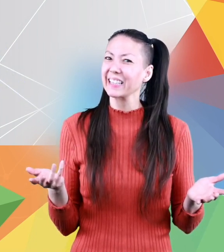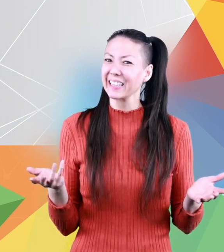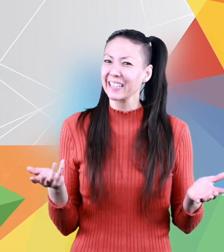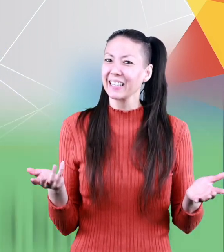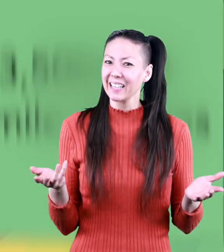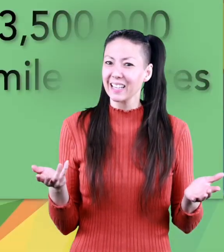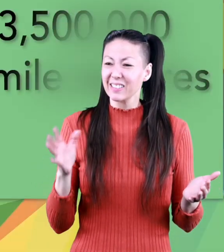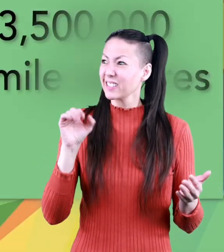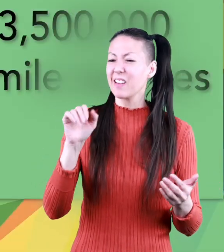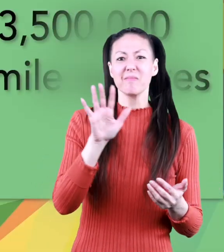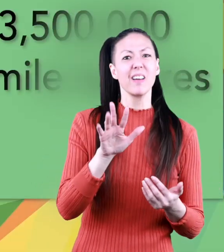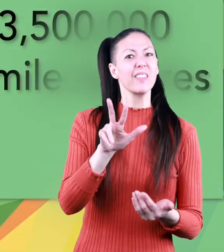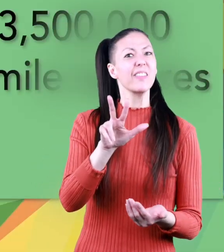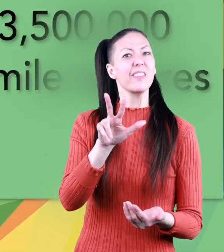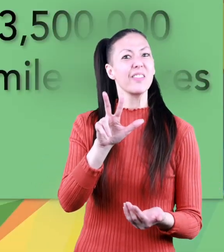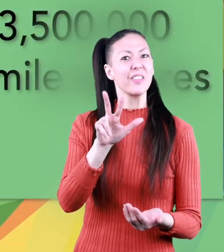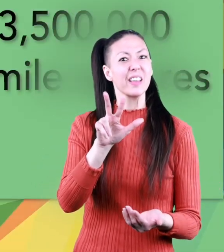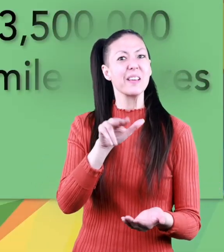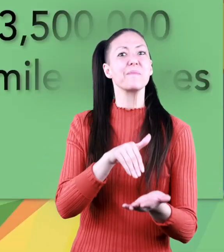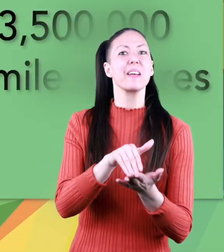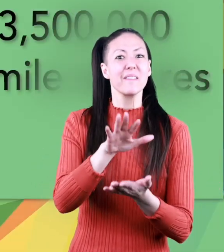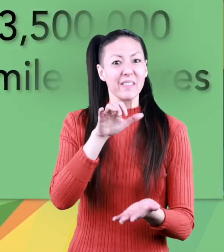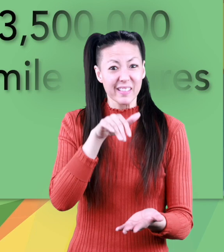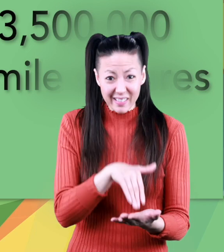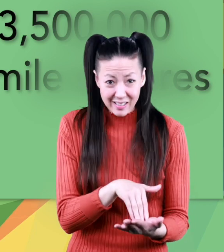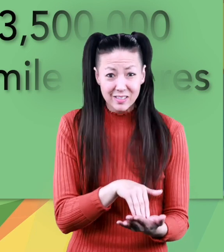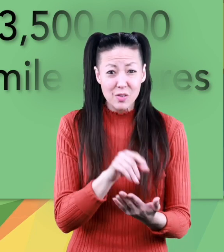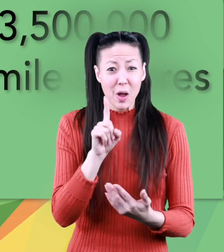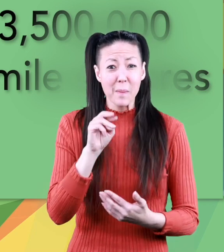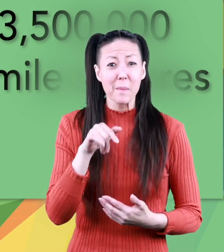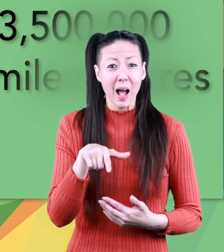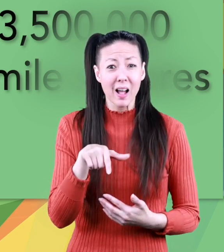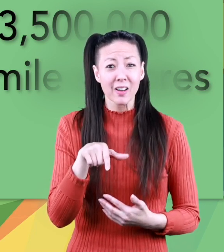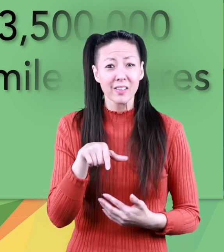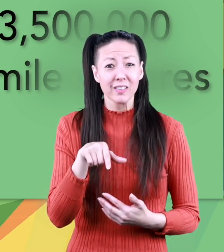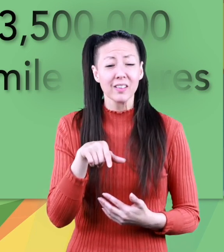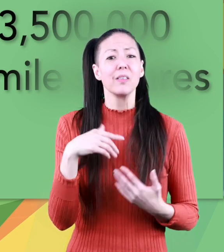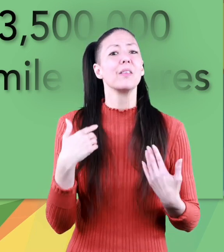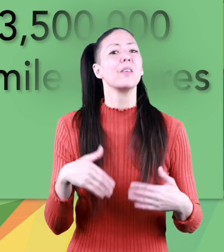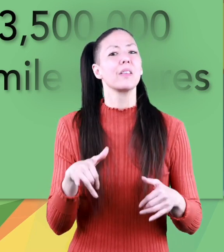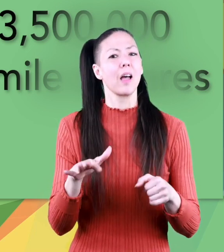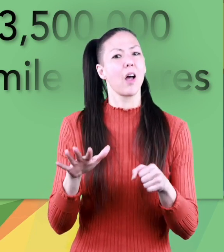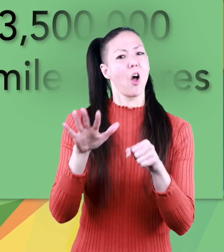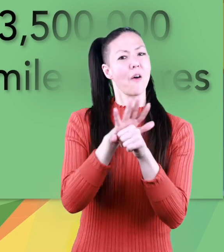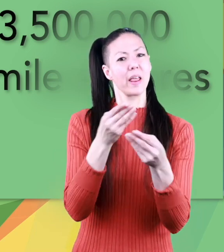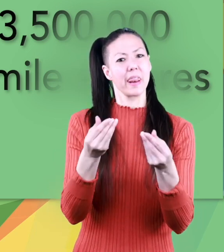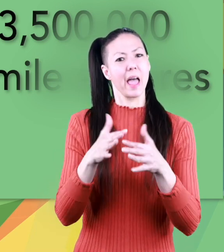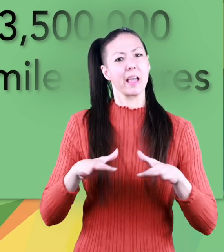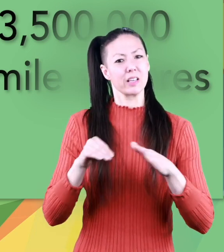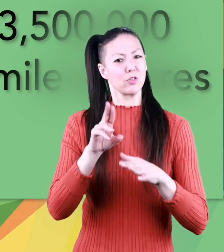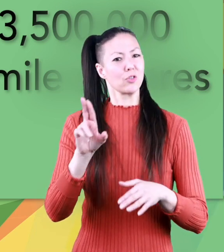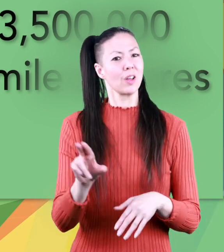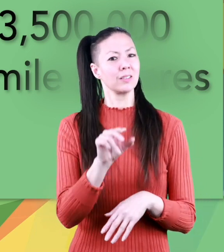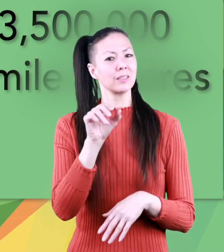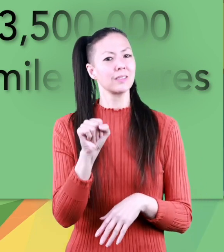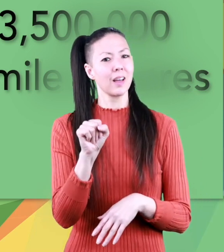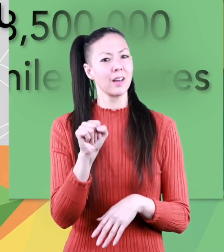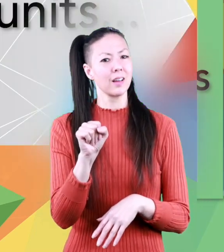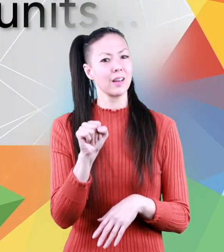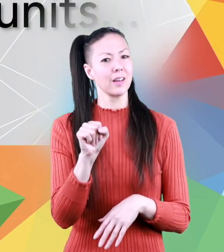it would take 3,500,000 one mile squares to cover all the land in the u.s to